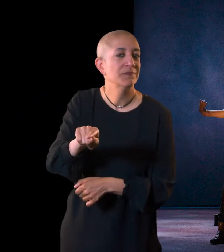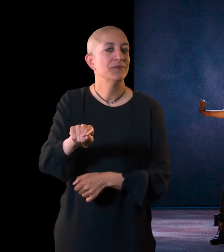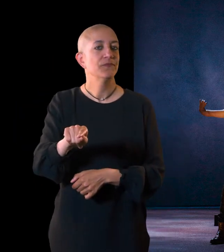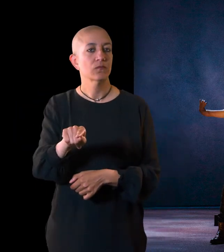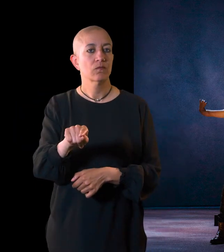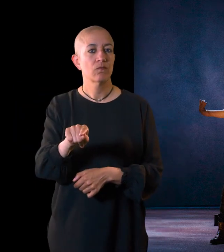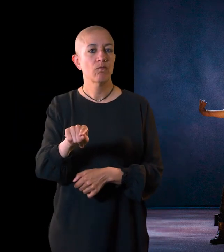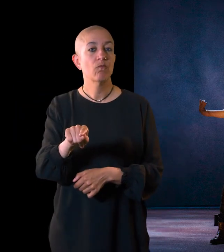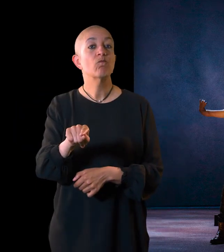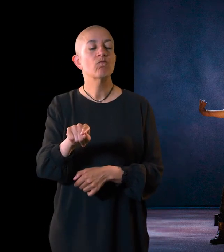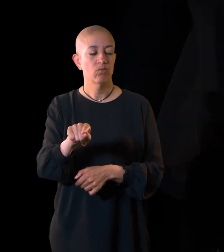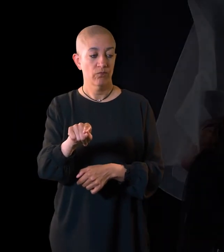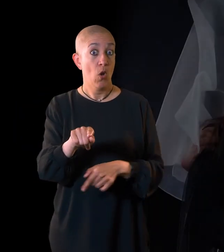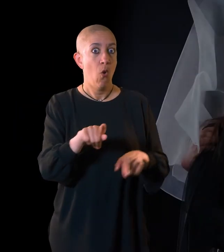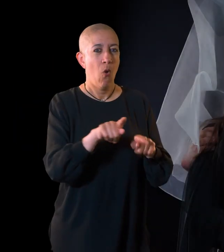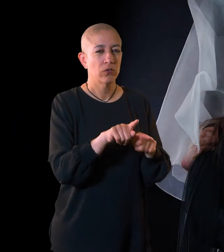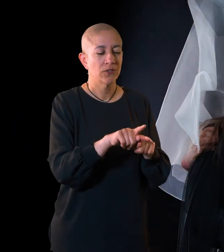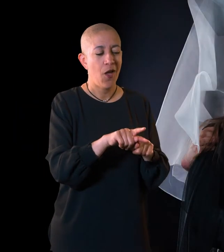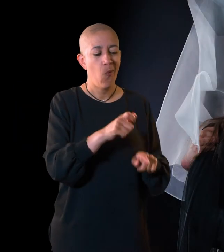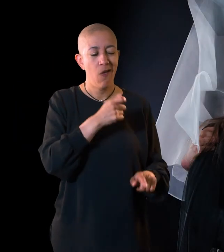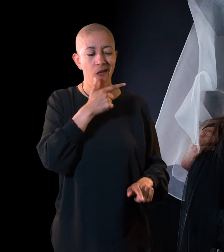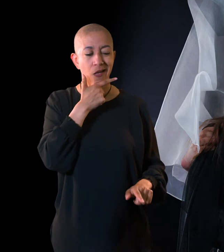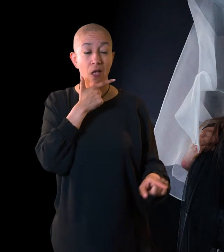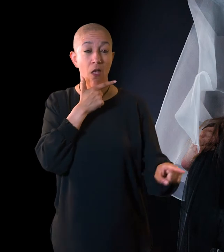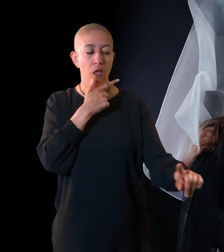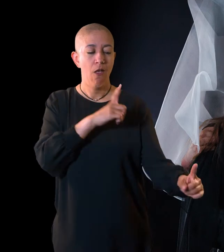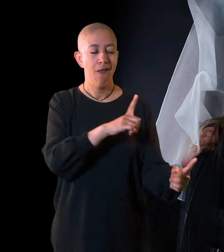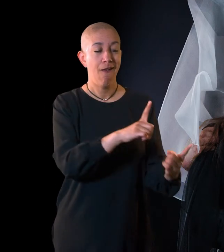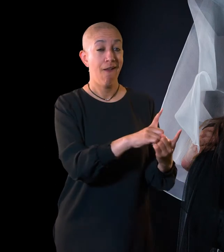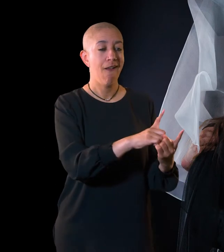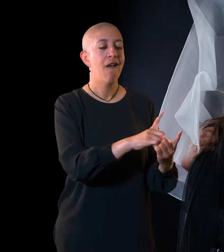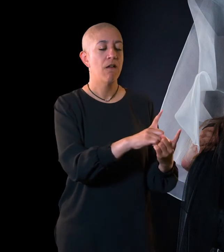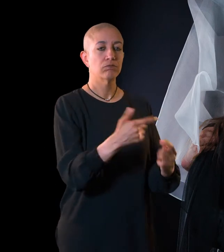and manipulates the noblewoman, Lady Anne Neville, into marrying him.